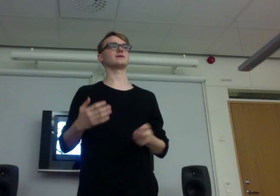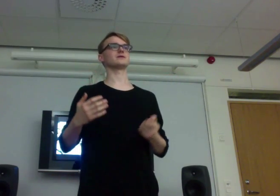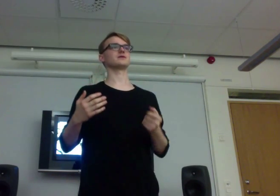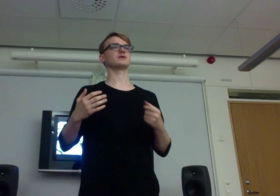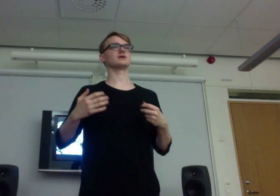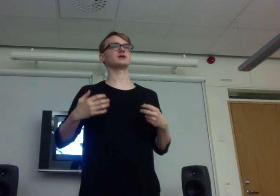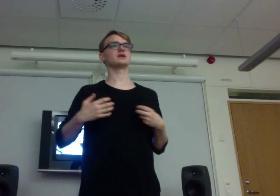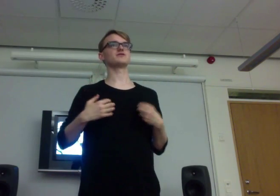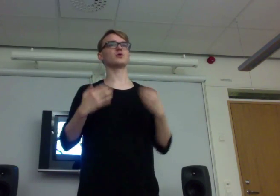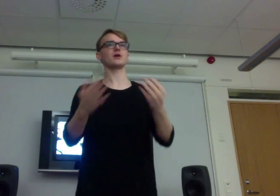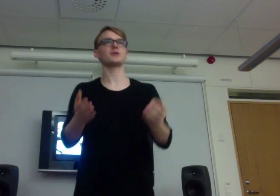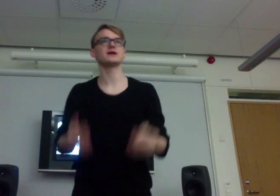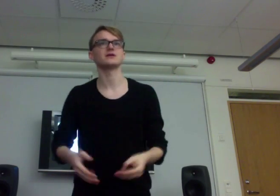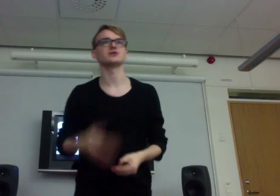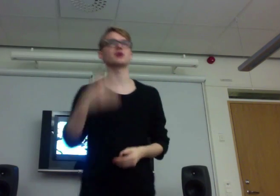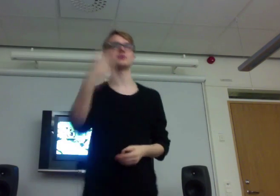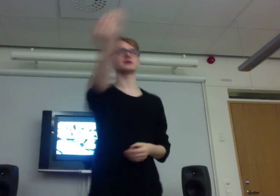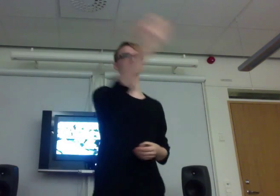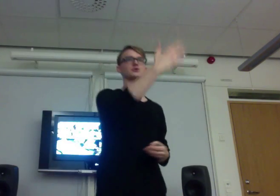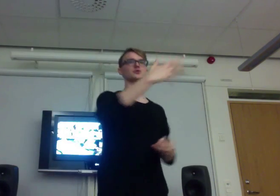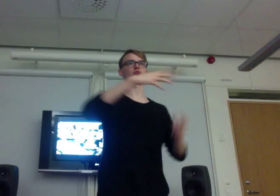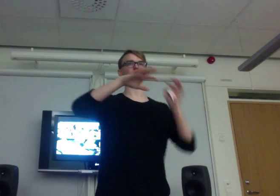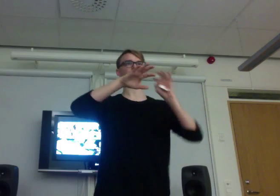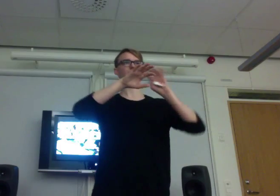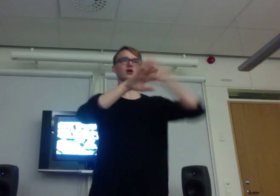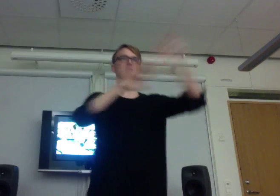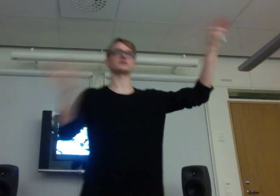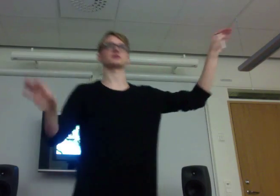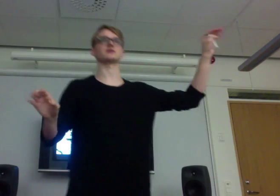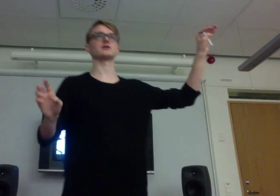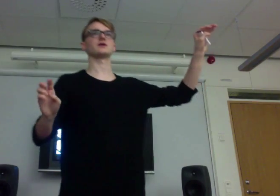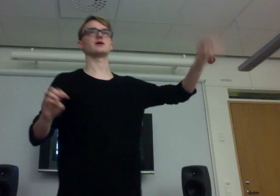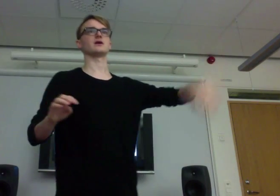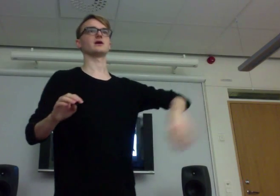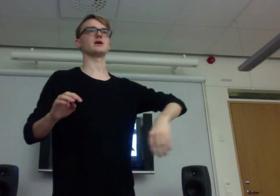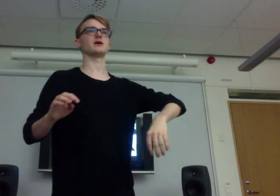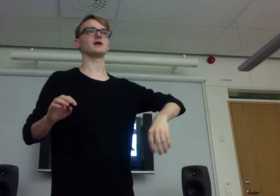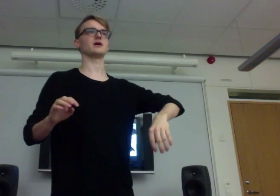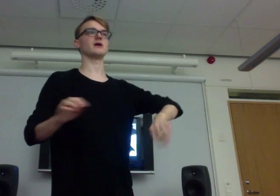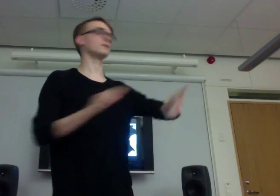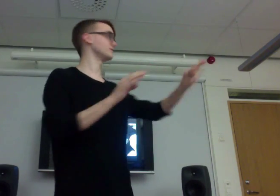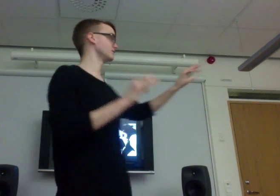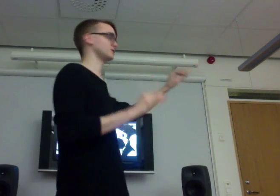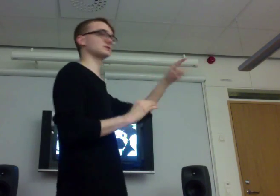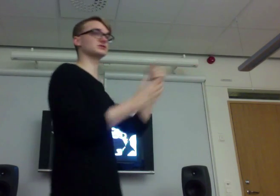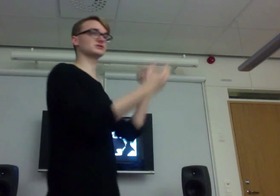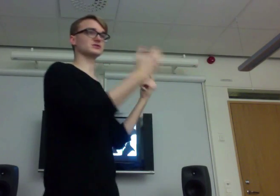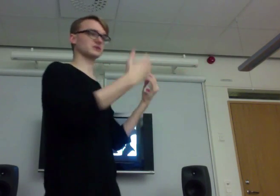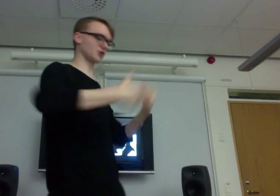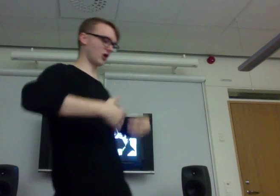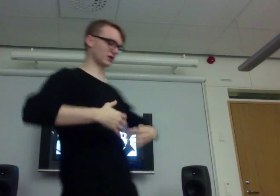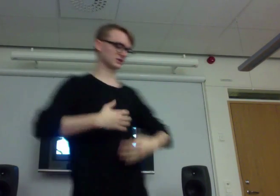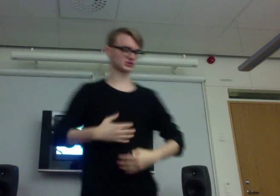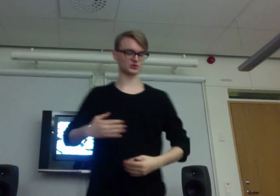And if you are a player and you come into London and there's this guard in a suit